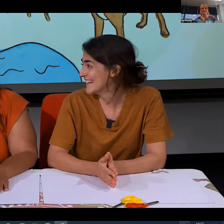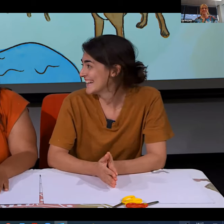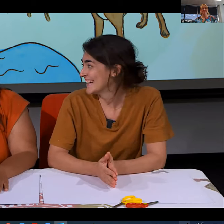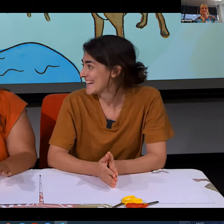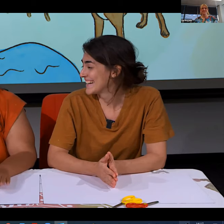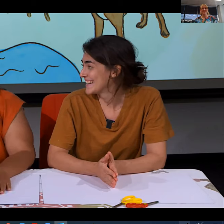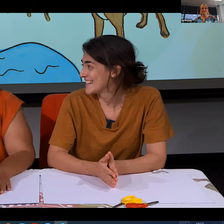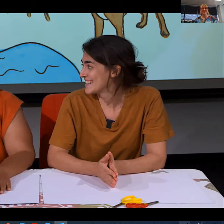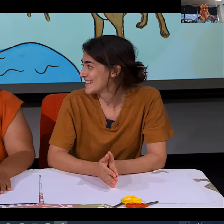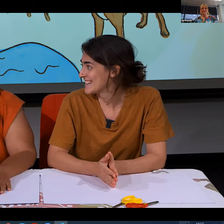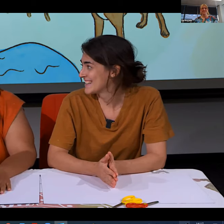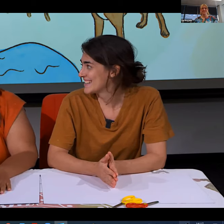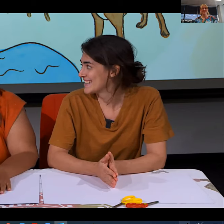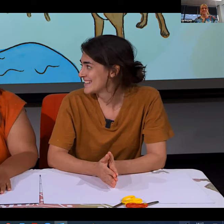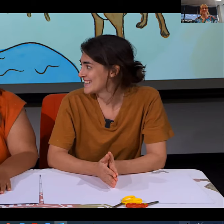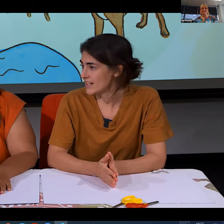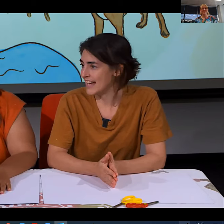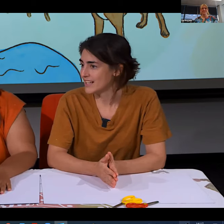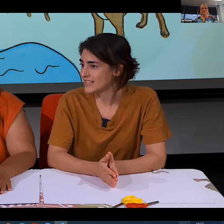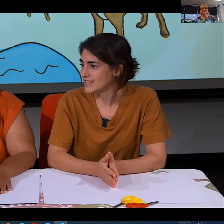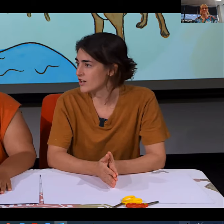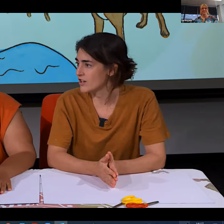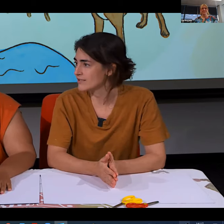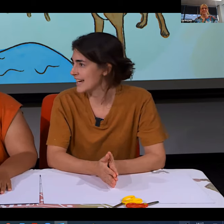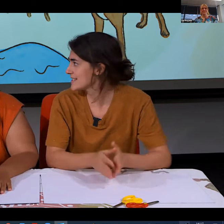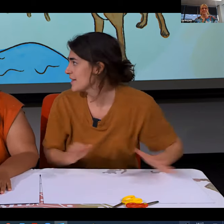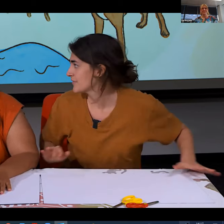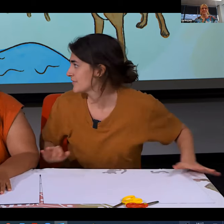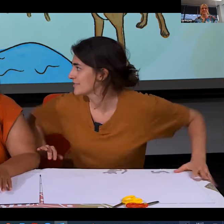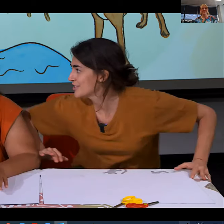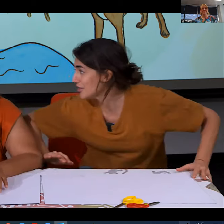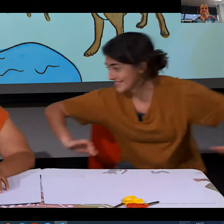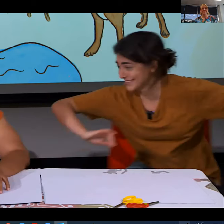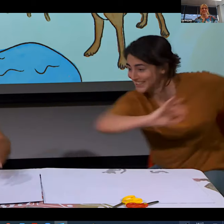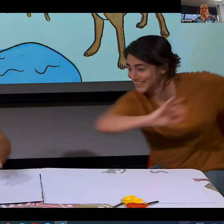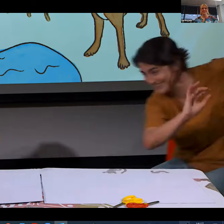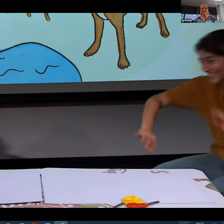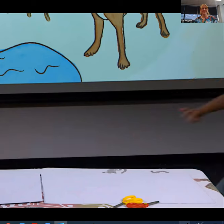Good for the environment. Alright, Chella. Let's get started. Okay, let's go get our stuff. Yeah, go!